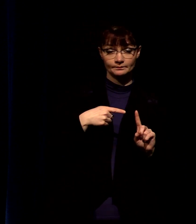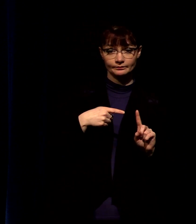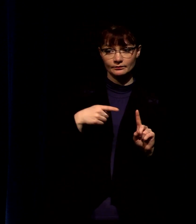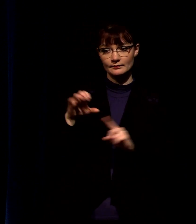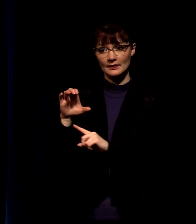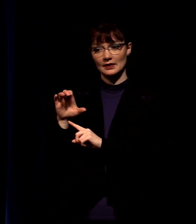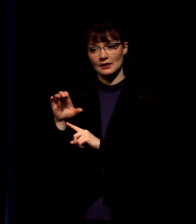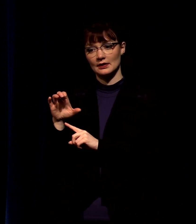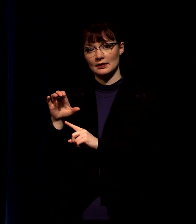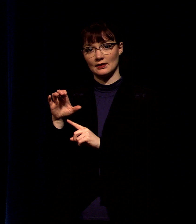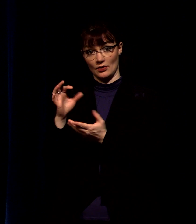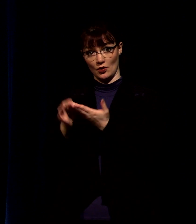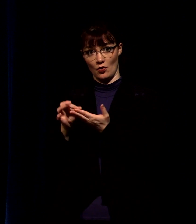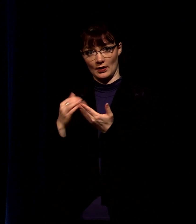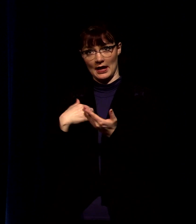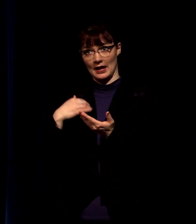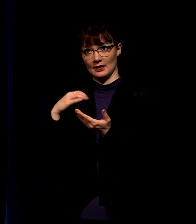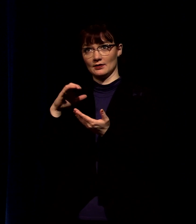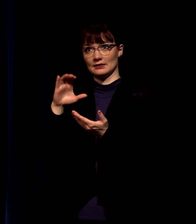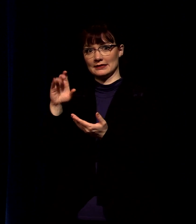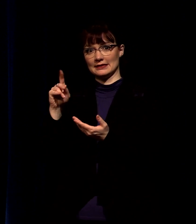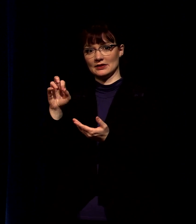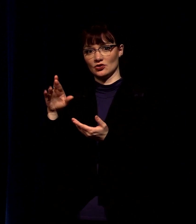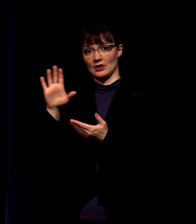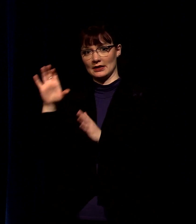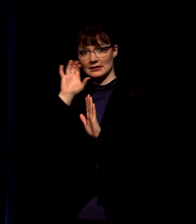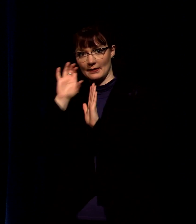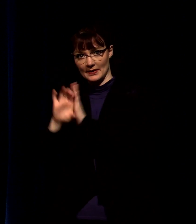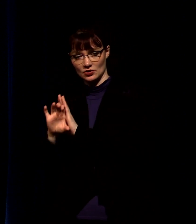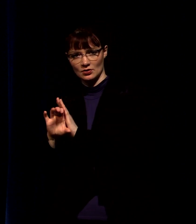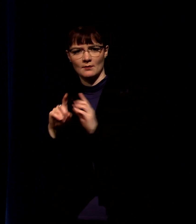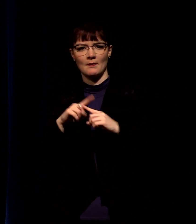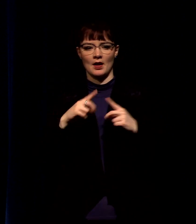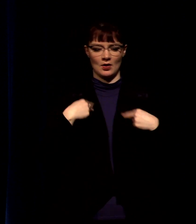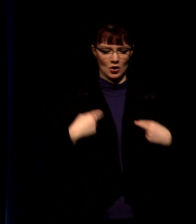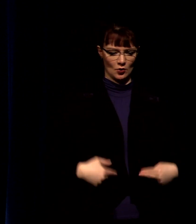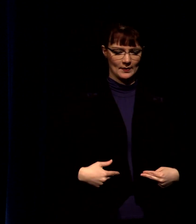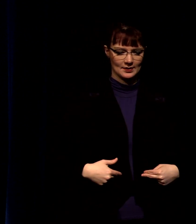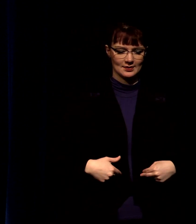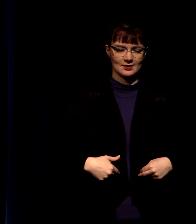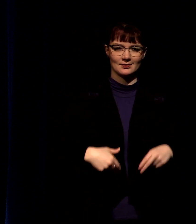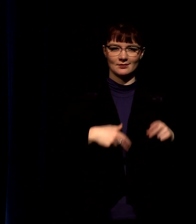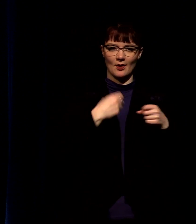caesar's image but humanity bears god's image god's